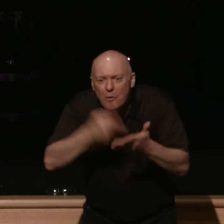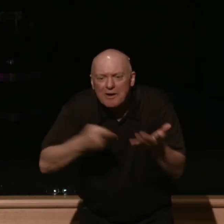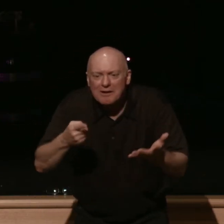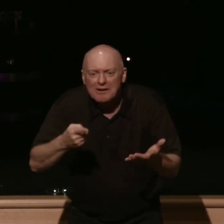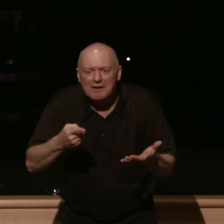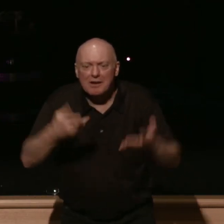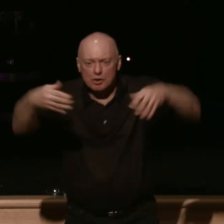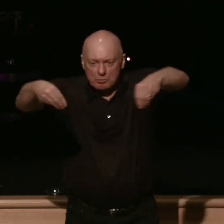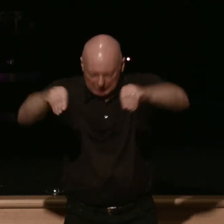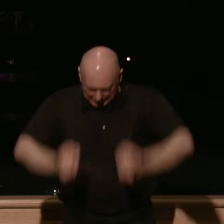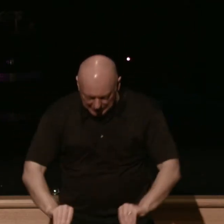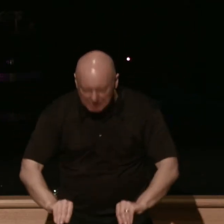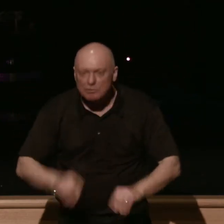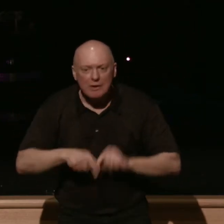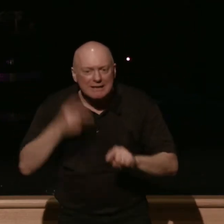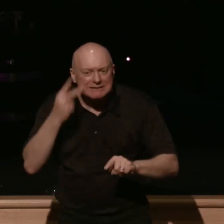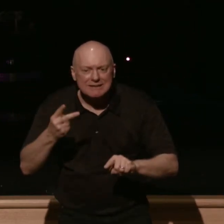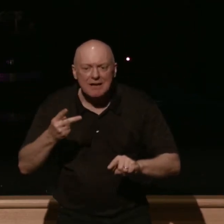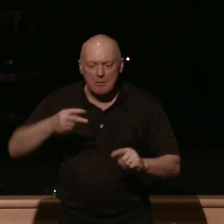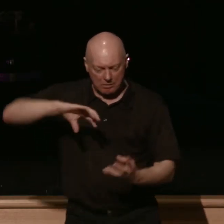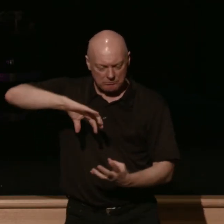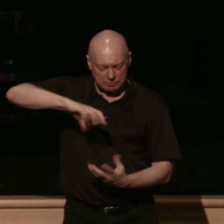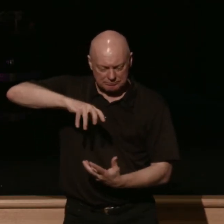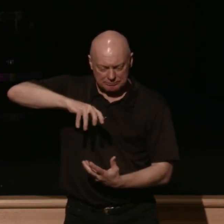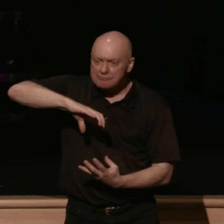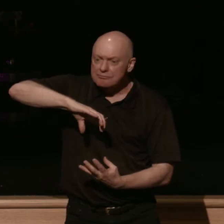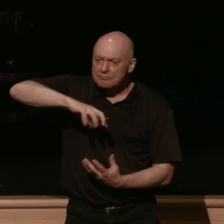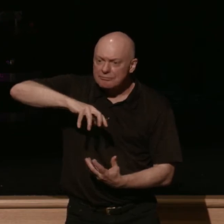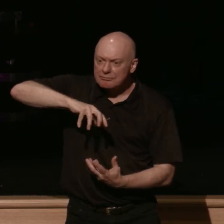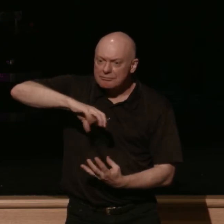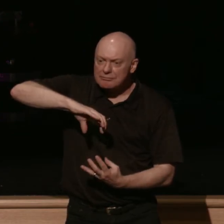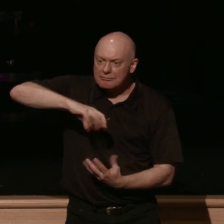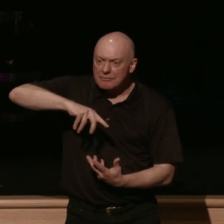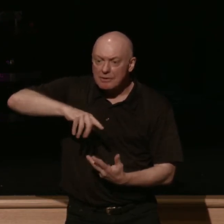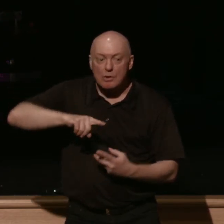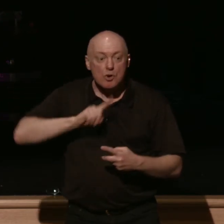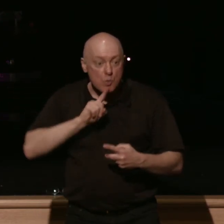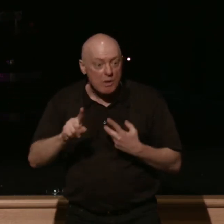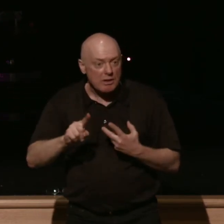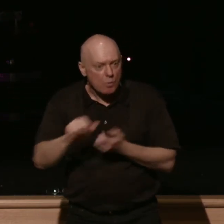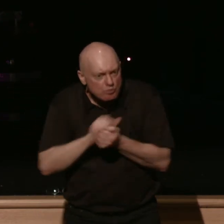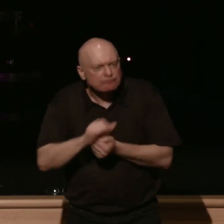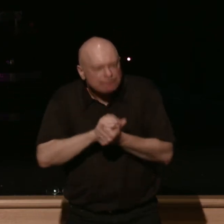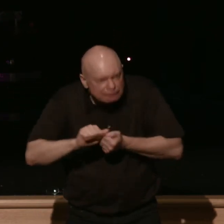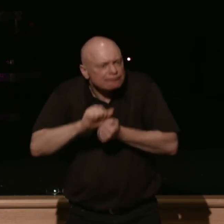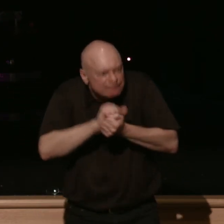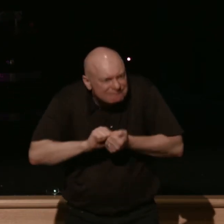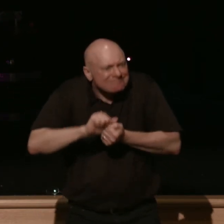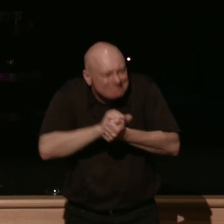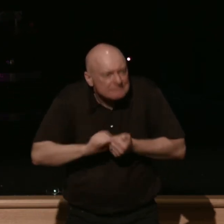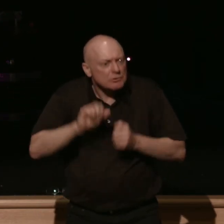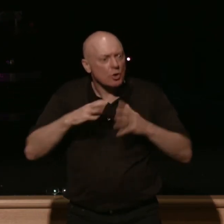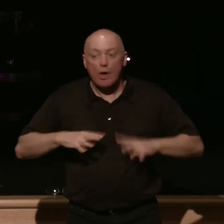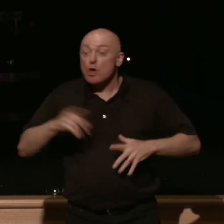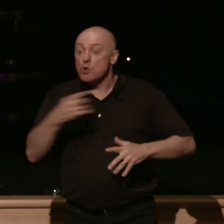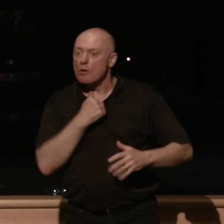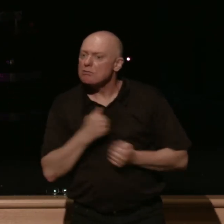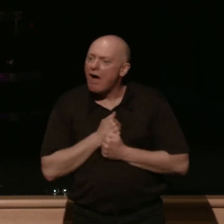locks but it moves back and forth and like really beats on your clothes like there's that that wonderful blouse that you love so much it's getting